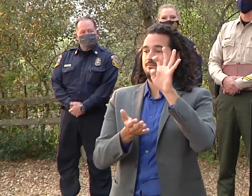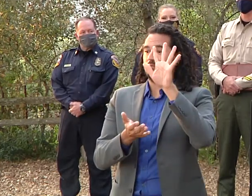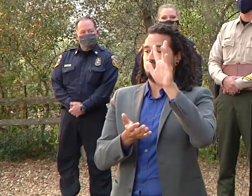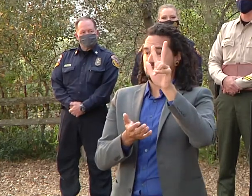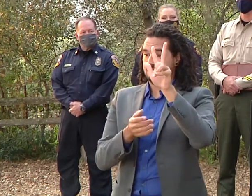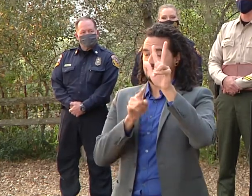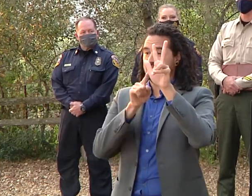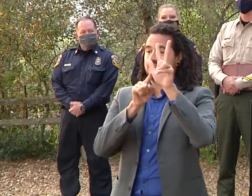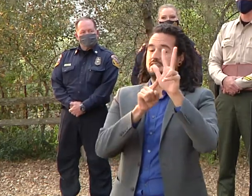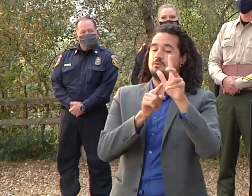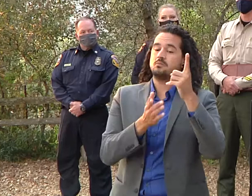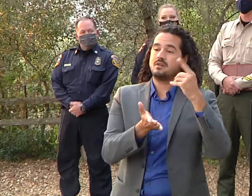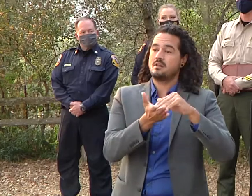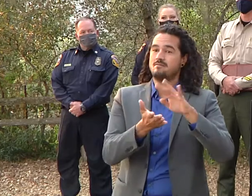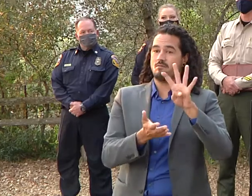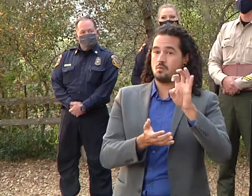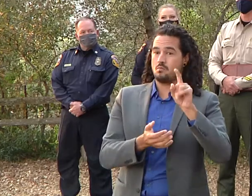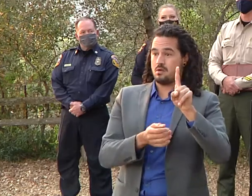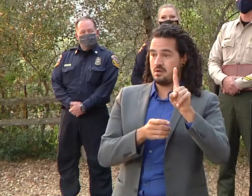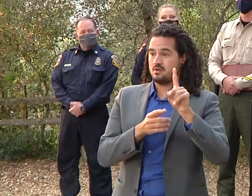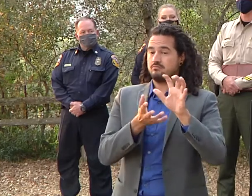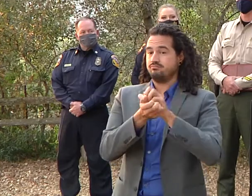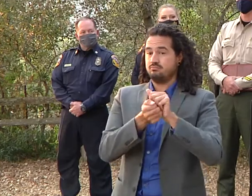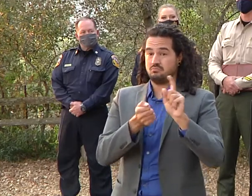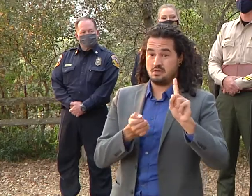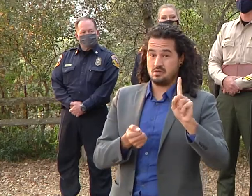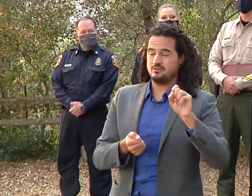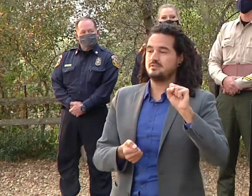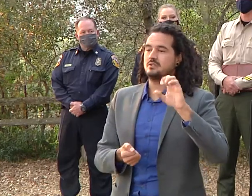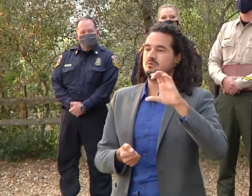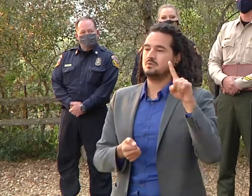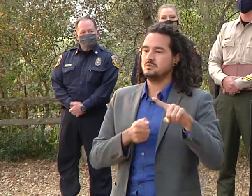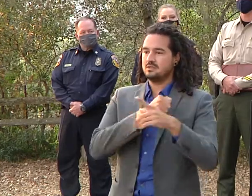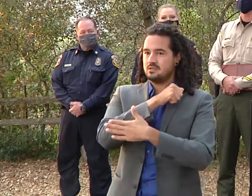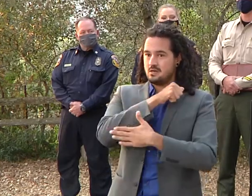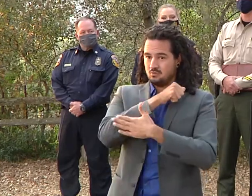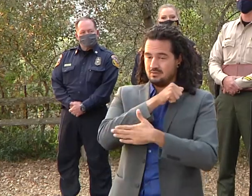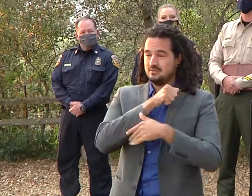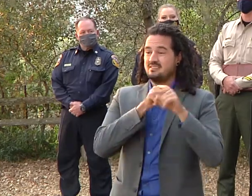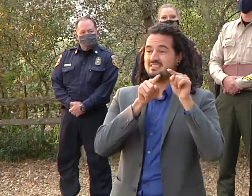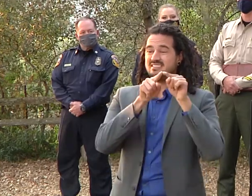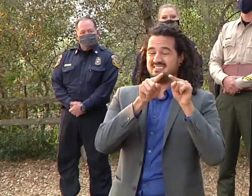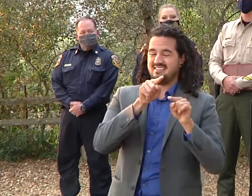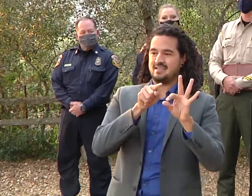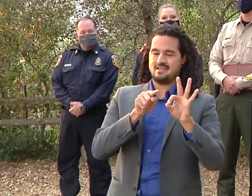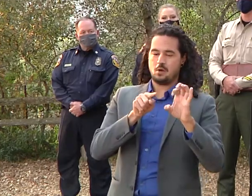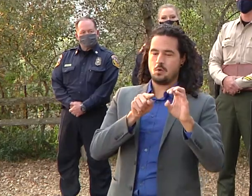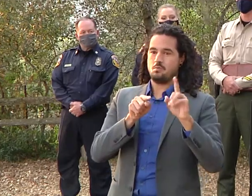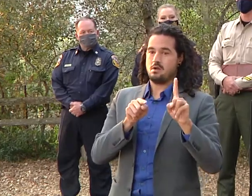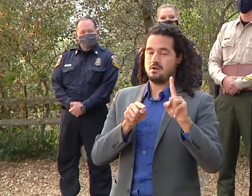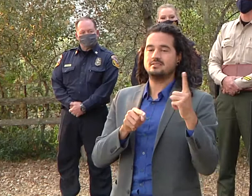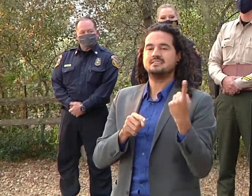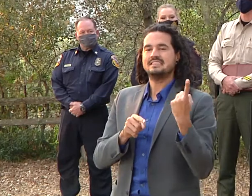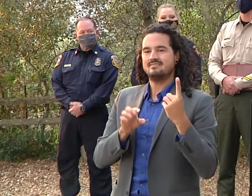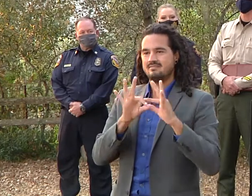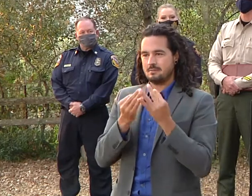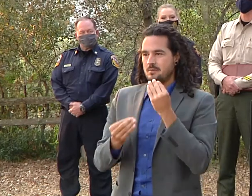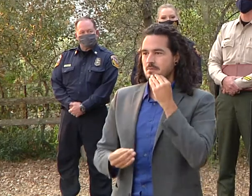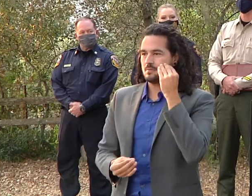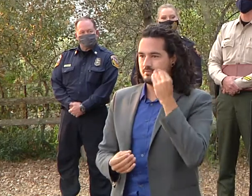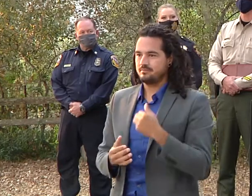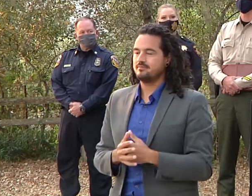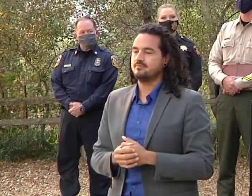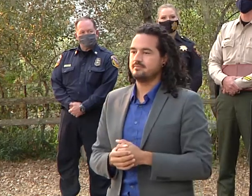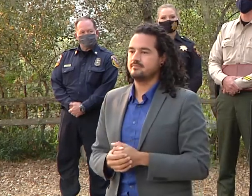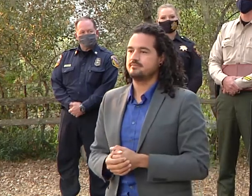in santa cruz county nine hundred and one of those are single family dwellings we continue to increase the personnel assigned to the fire we